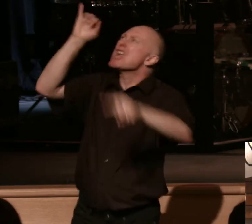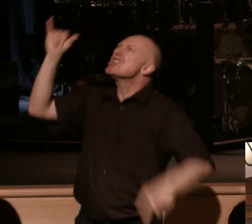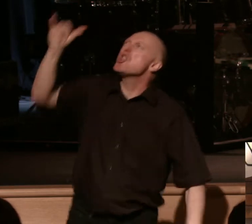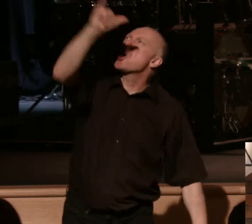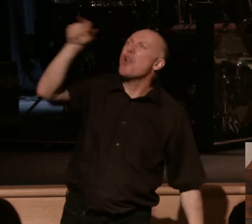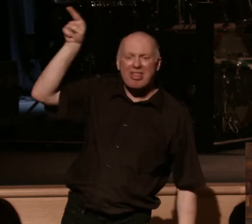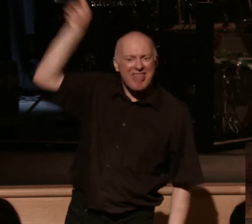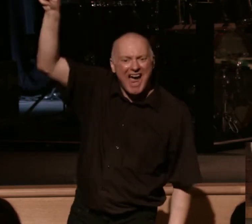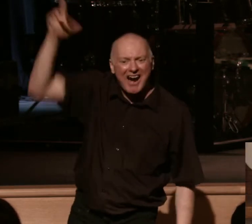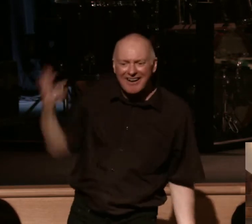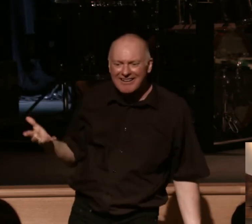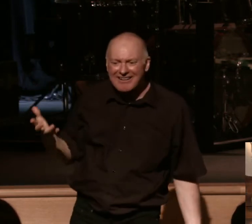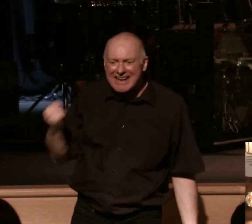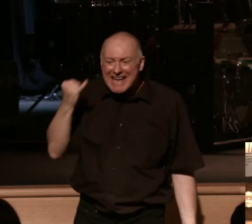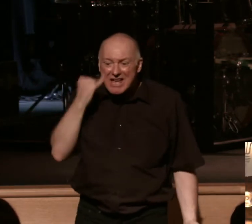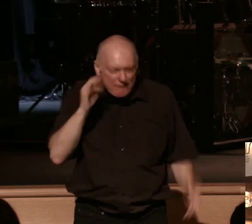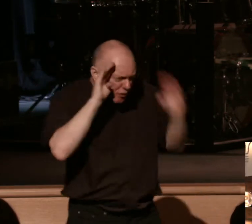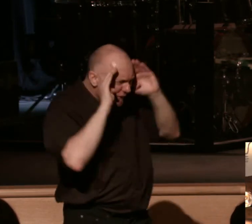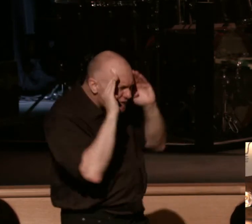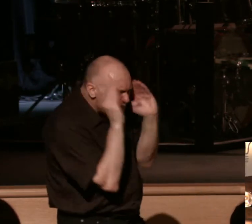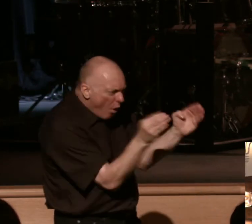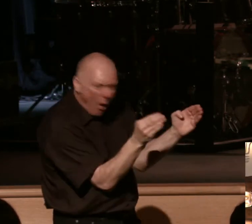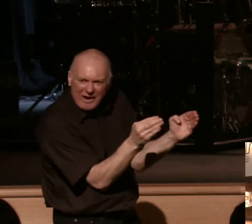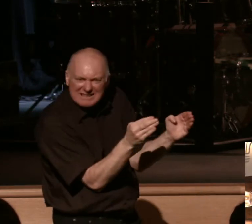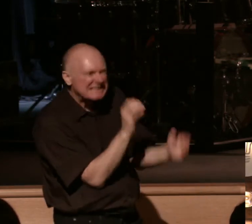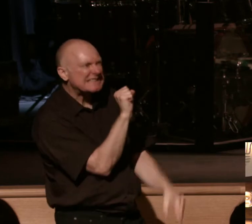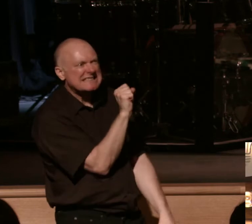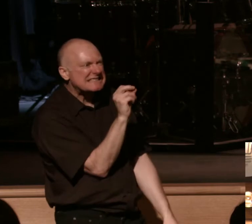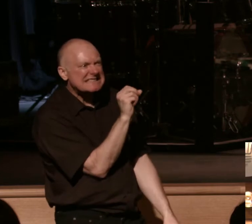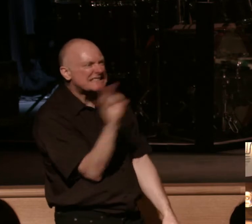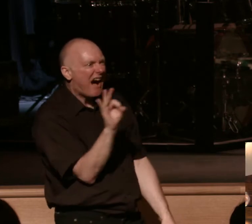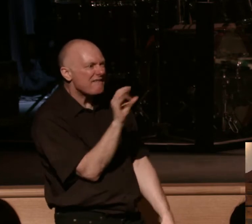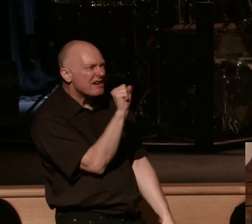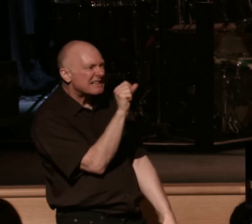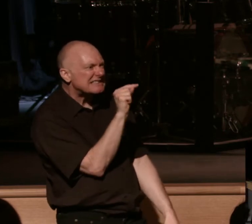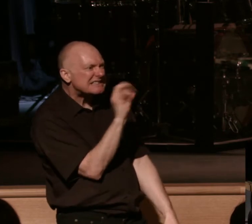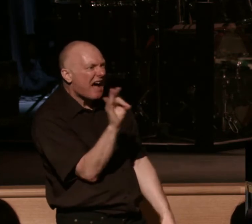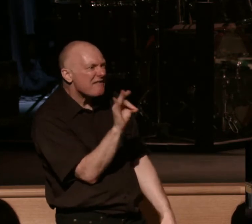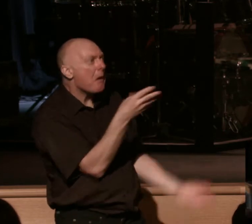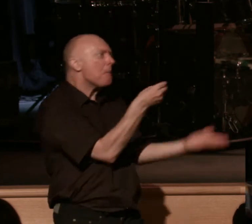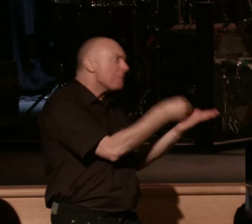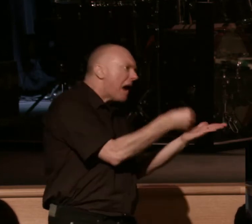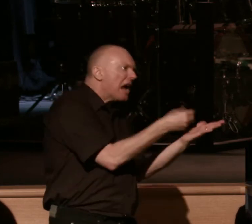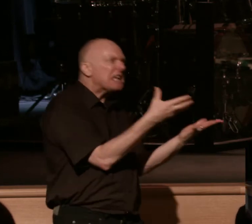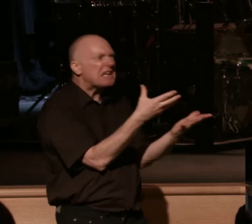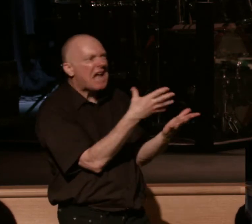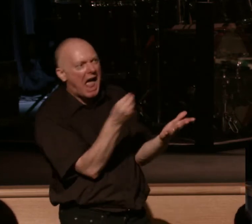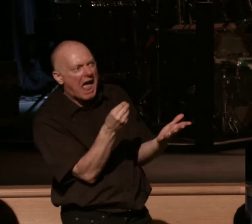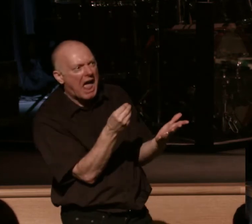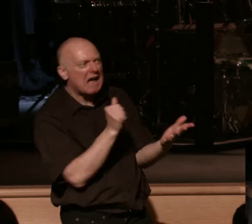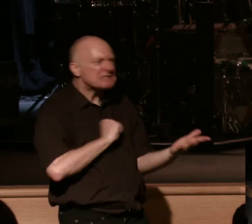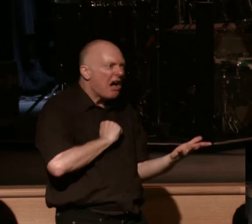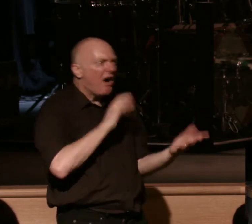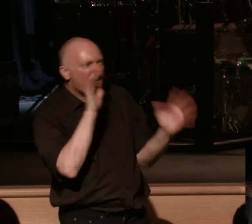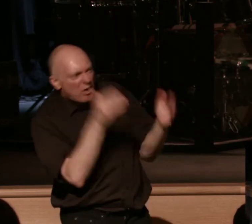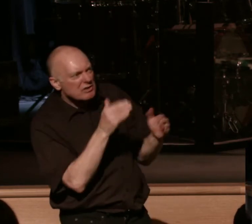If we focus on stuff that we can touch and money and ourselves and we just focus on the world,